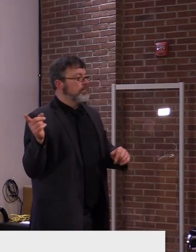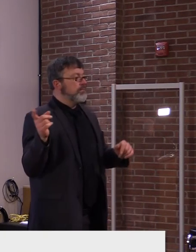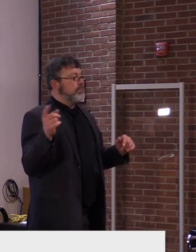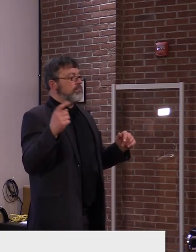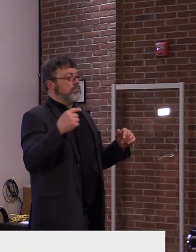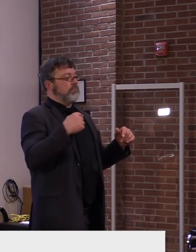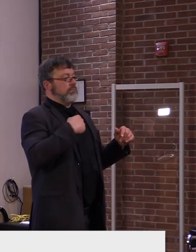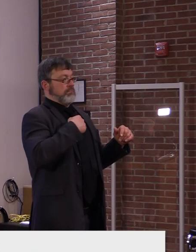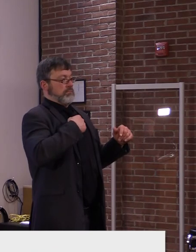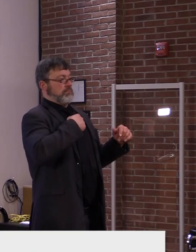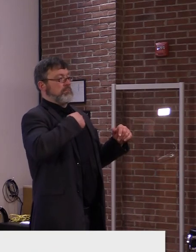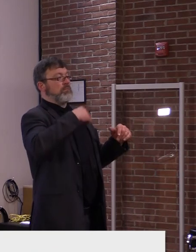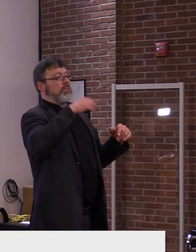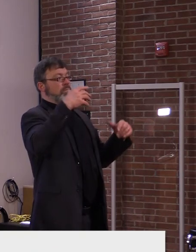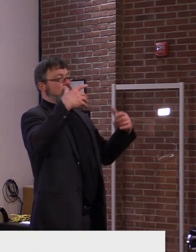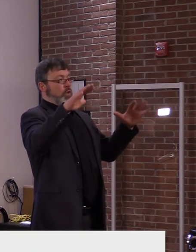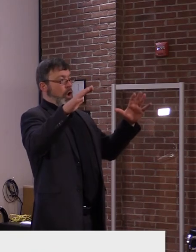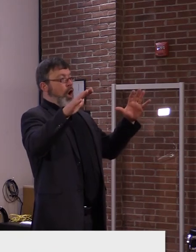sure that it has yet.